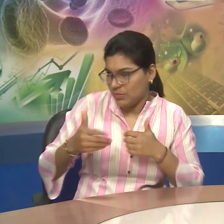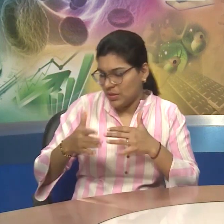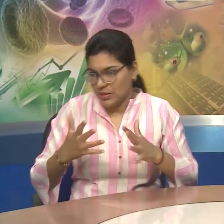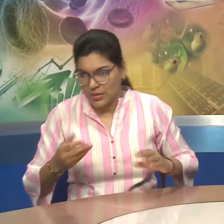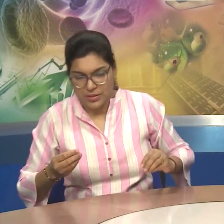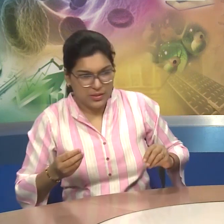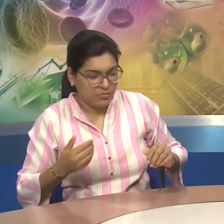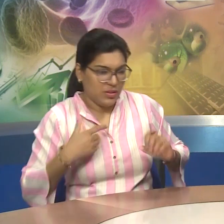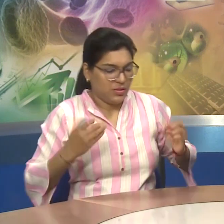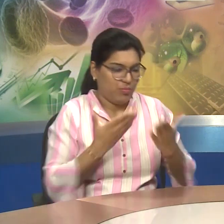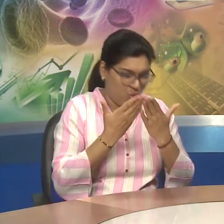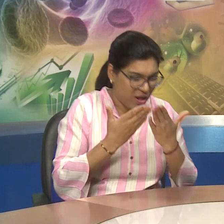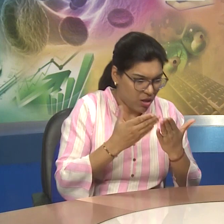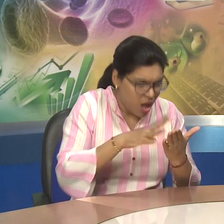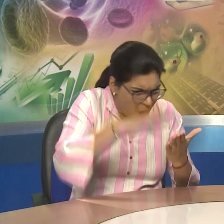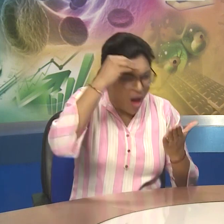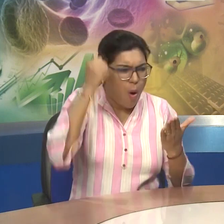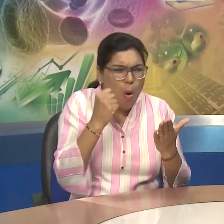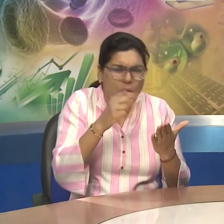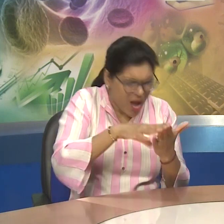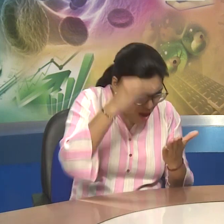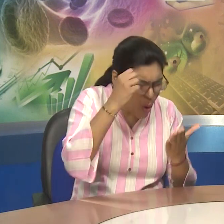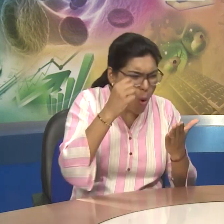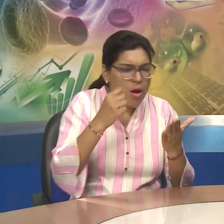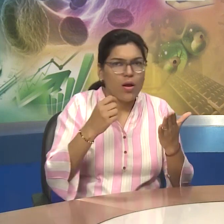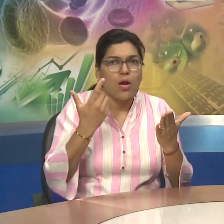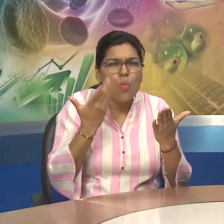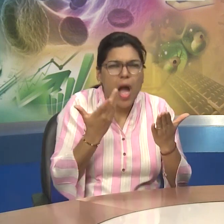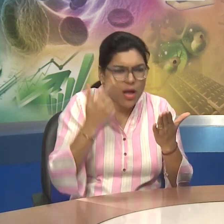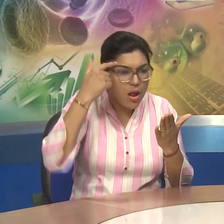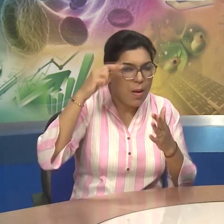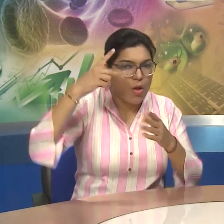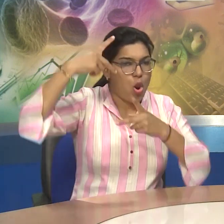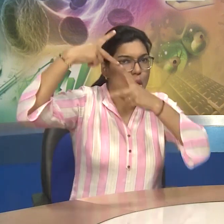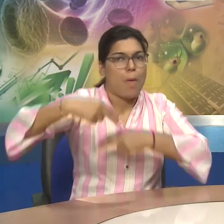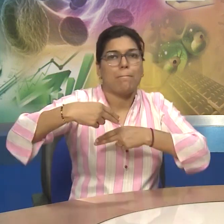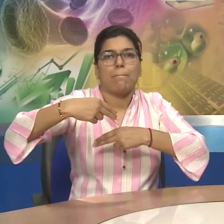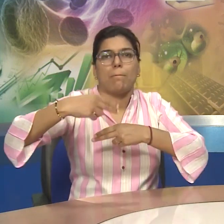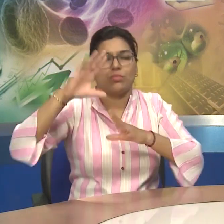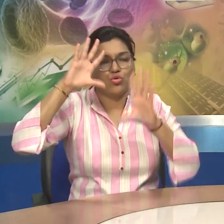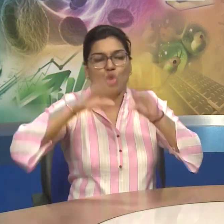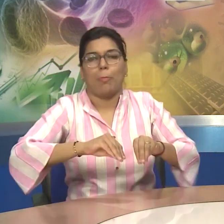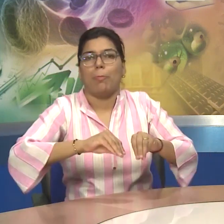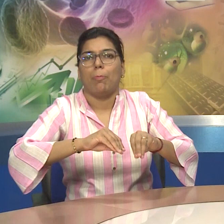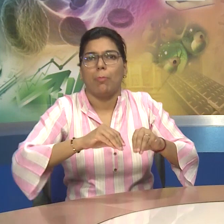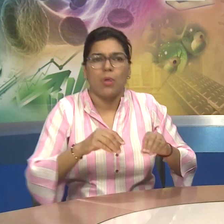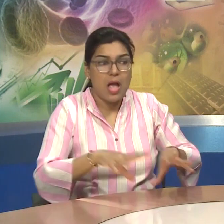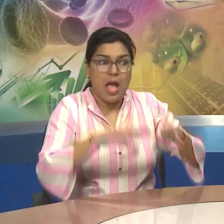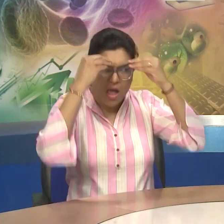Recall And Result In A Mental Block